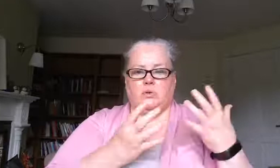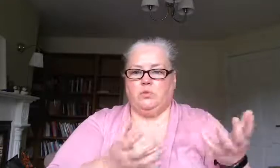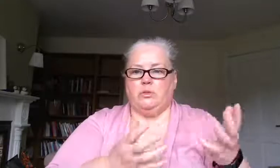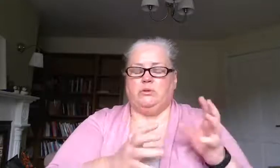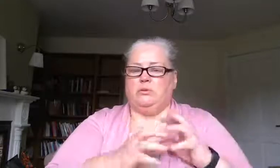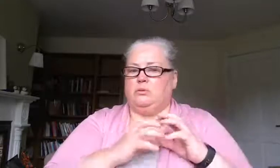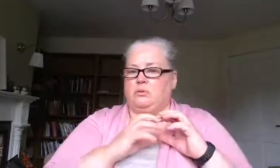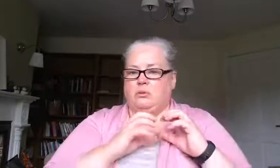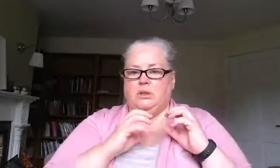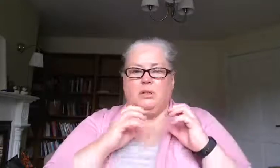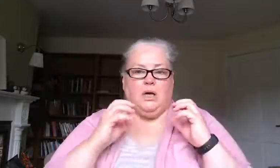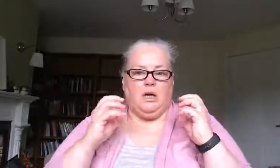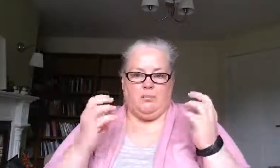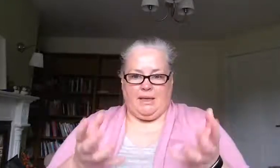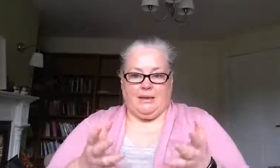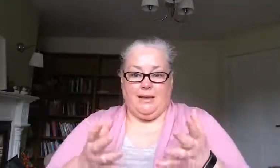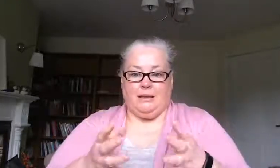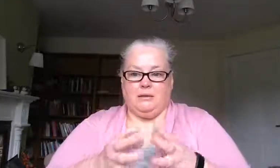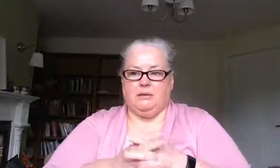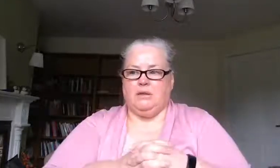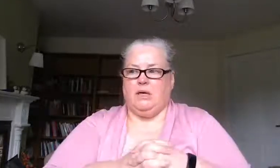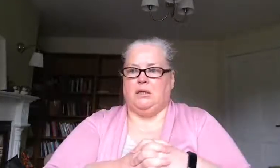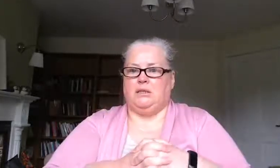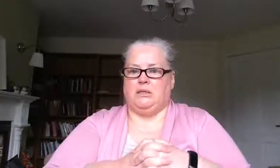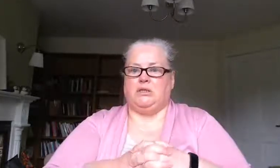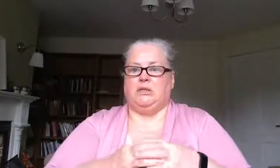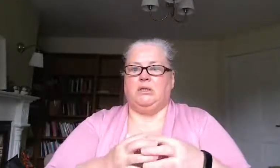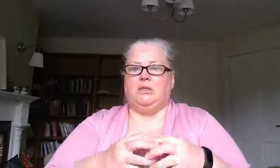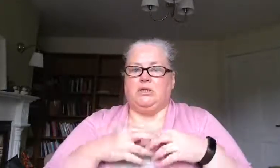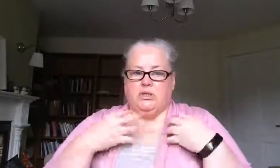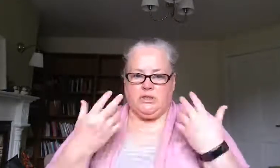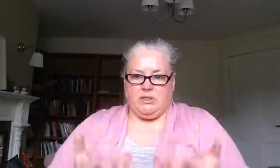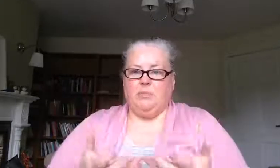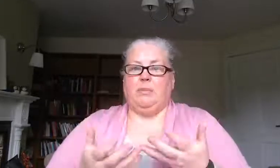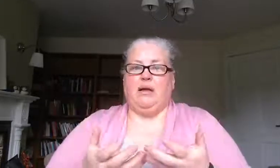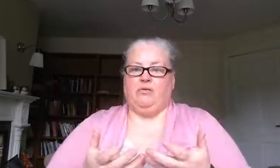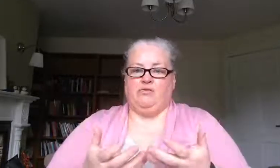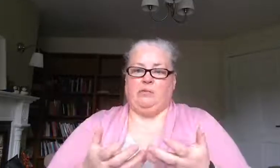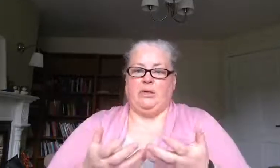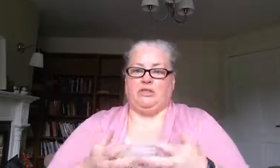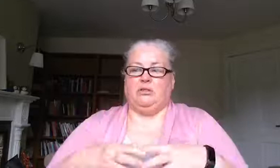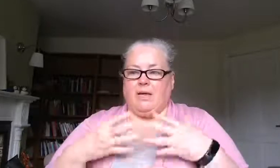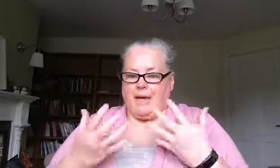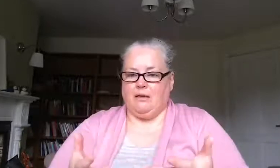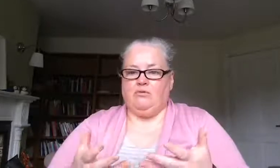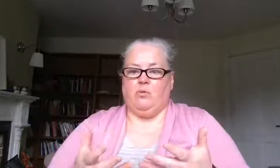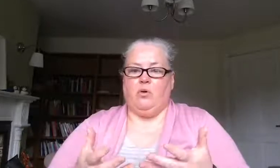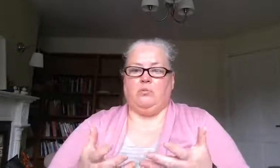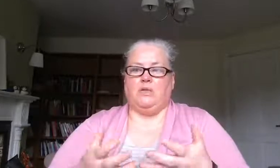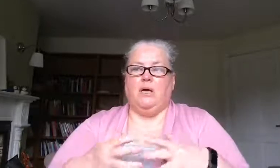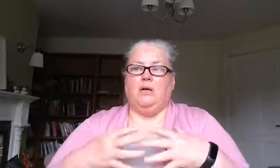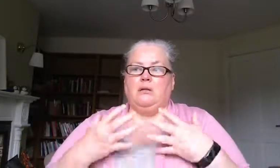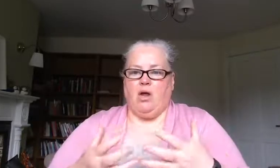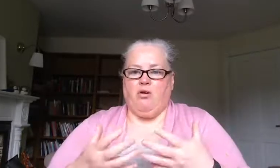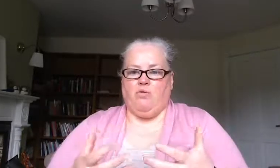disorder or a mental health condition just so people have information you're getting informed therefore